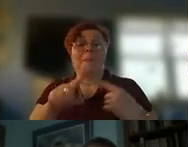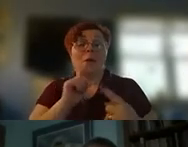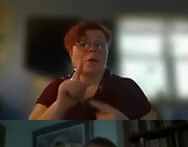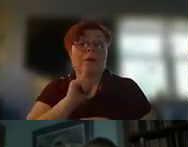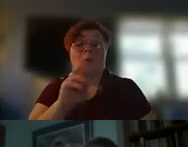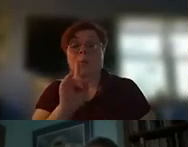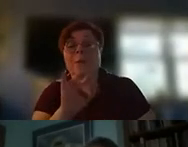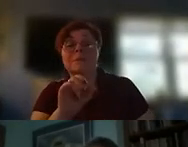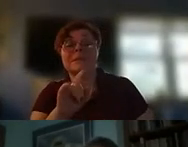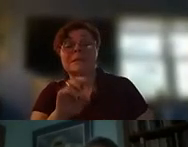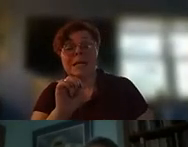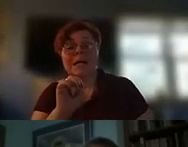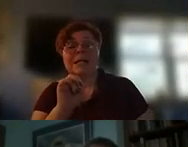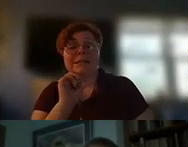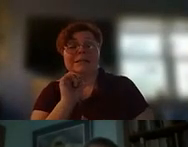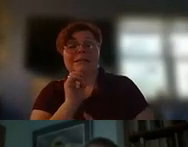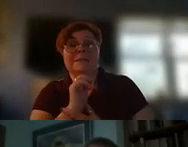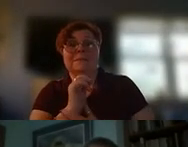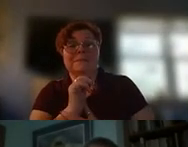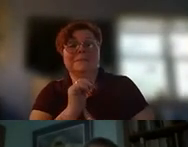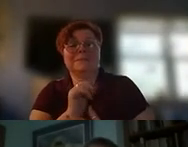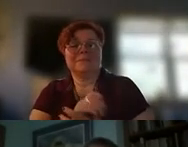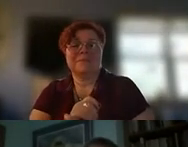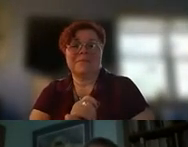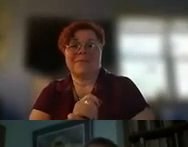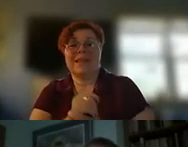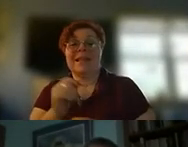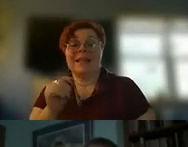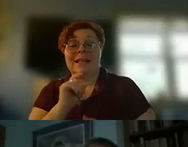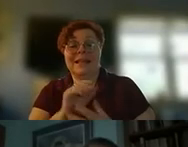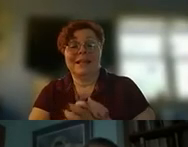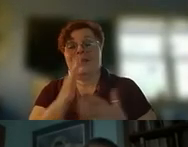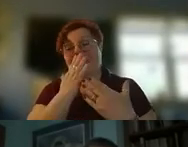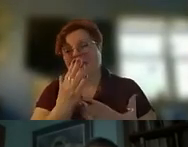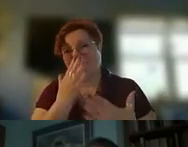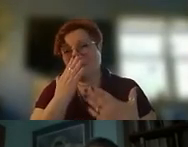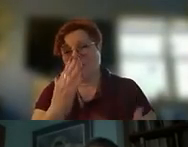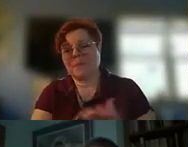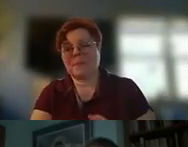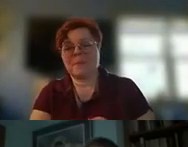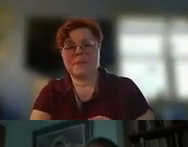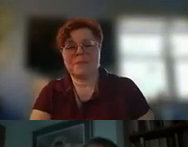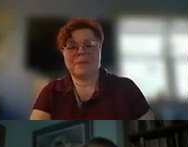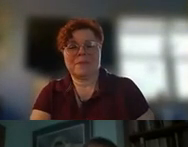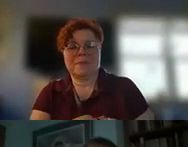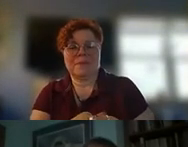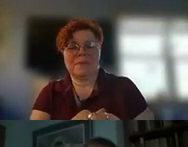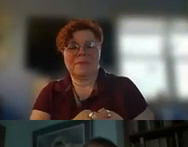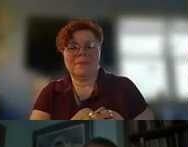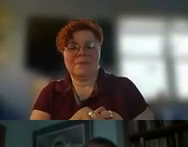it's it's a terrific press thank you thank you thank you um yes i look i look forward